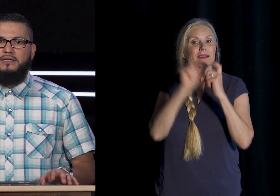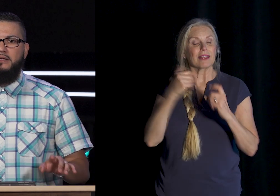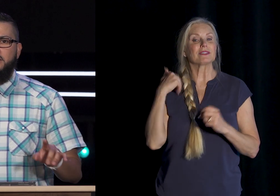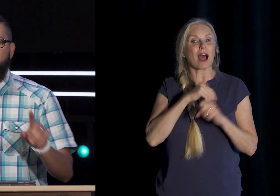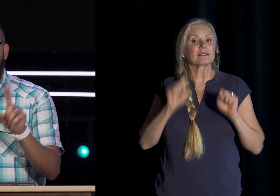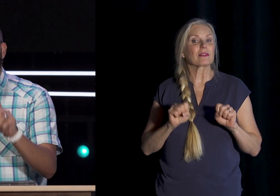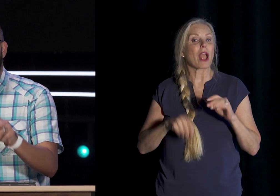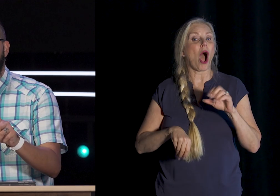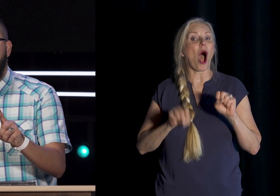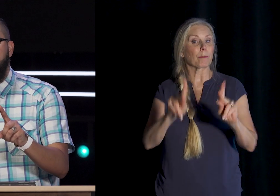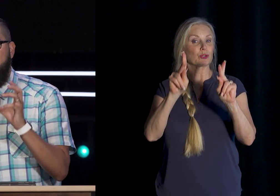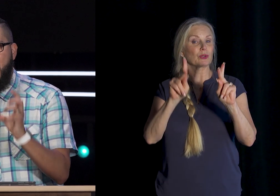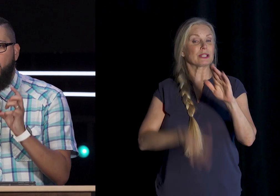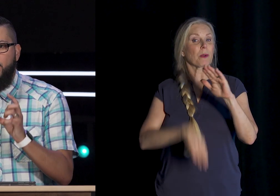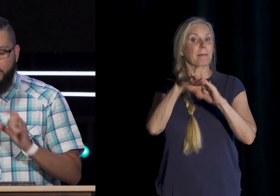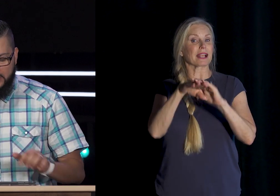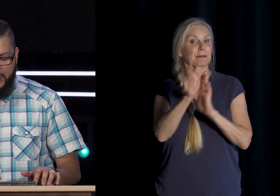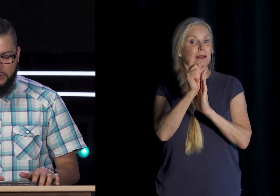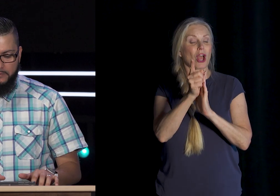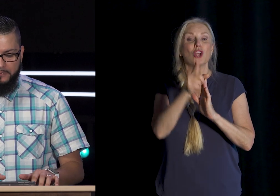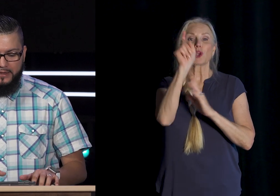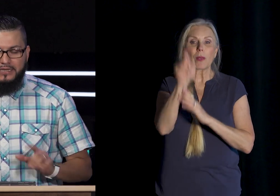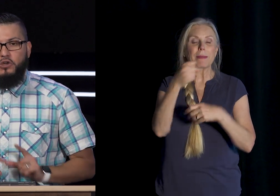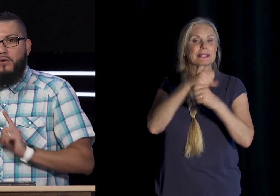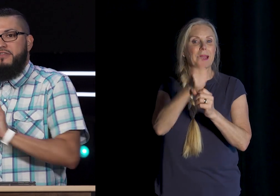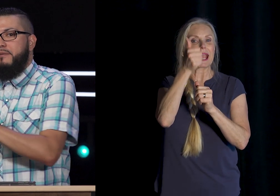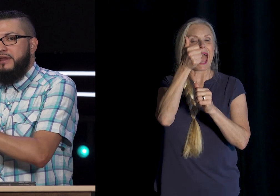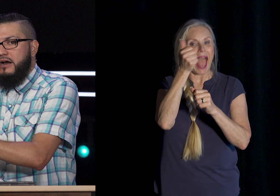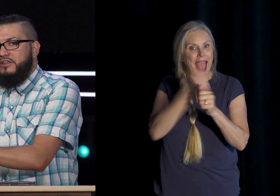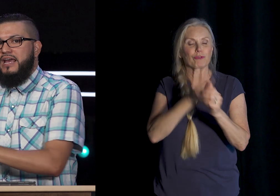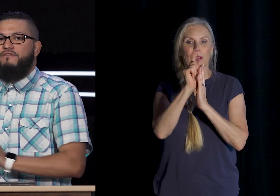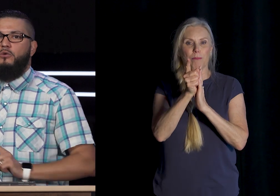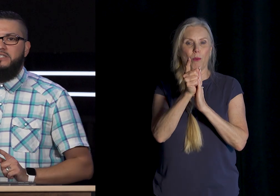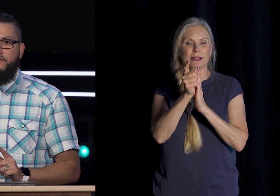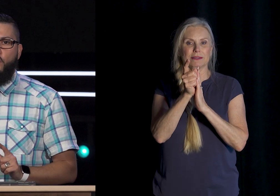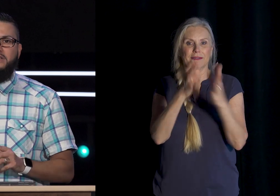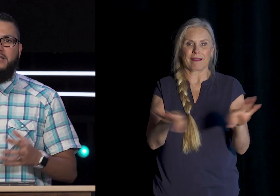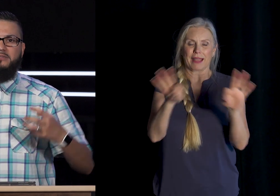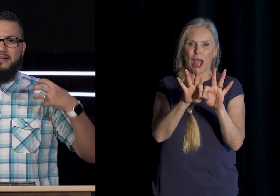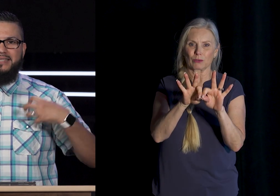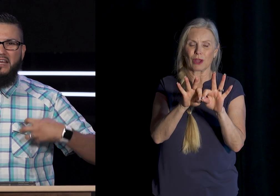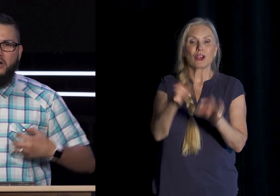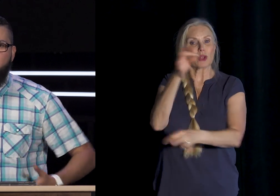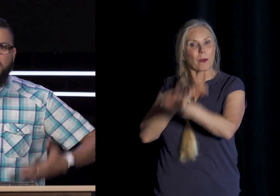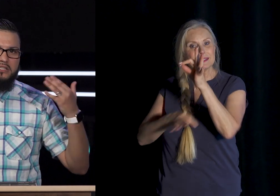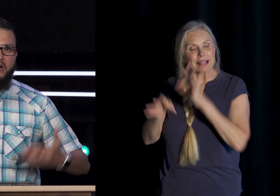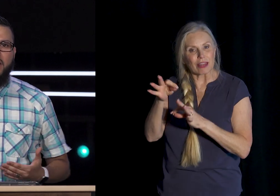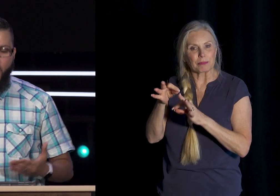So We Must Make Every Moment Count So Rather Than Being Under The Influence Of A Foreign Substance Even Emotions That Are Out Of